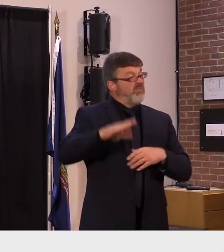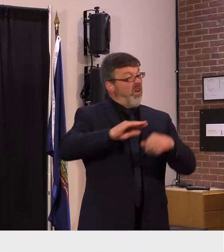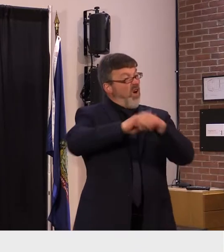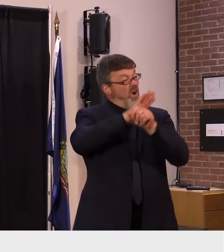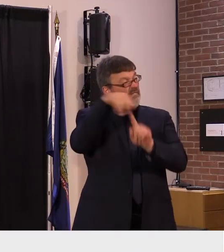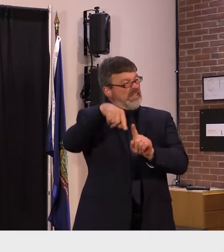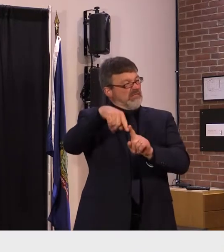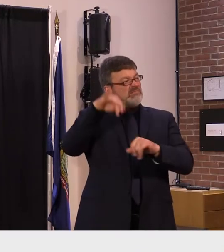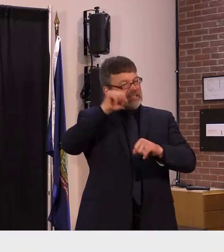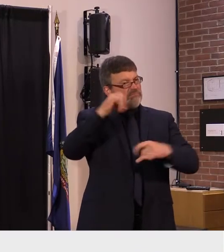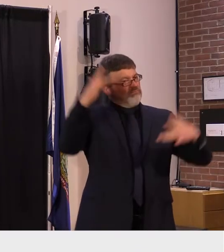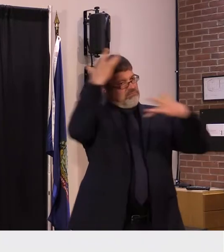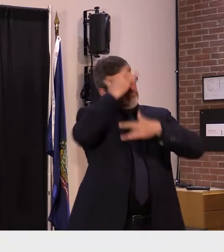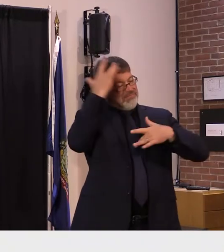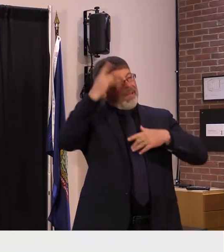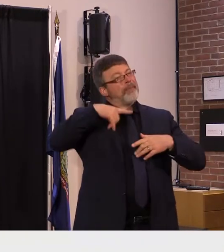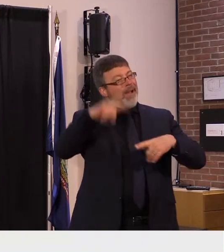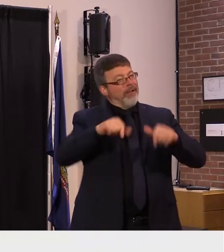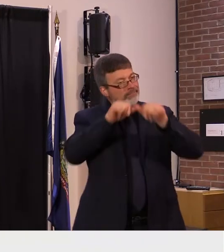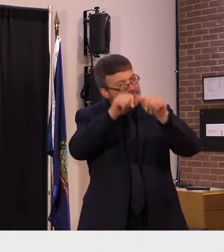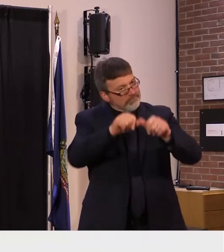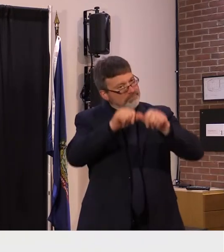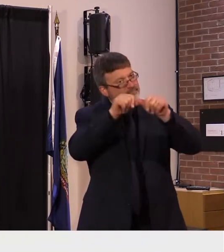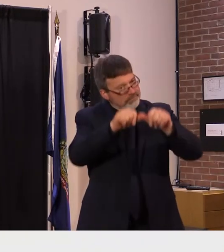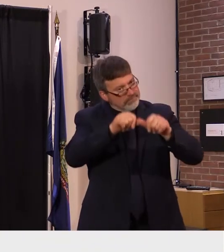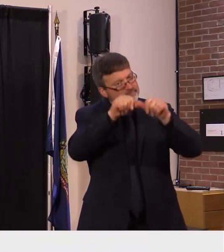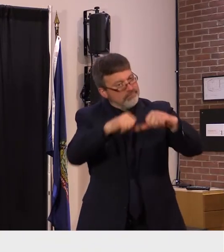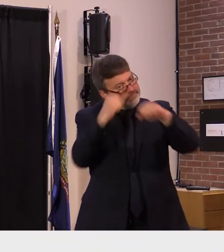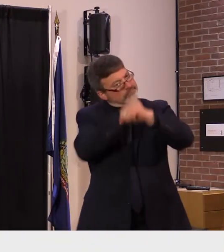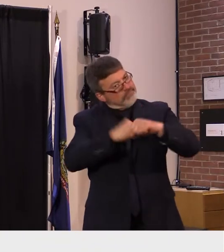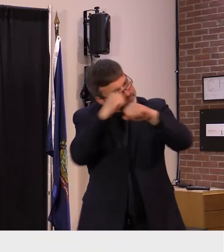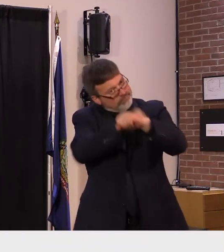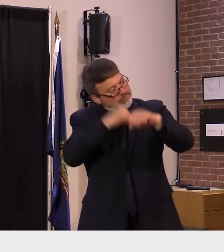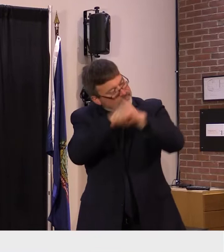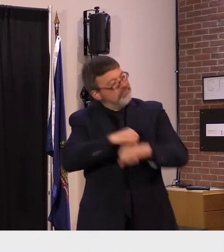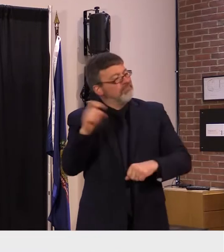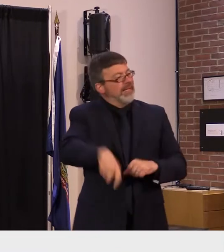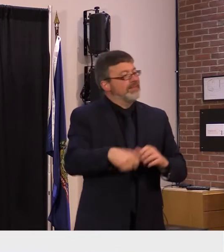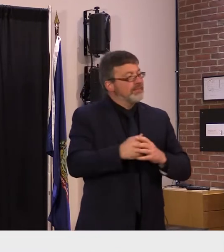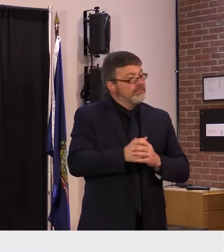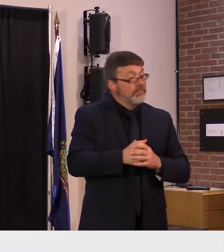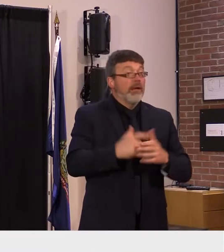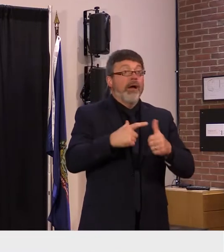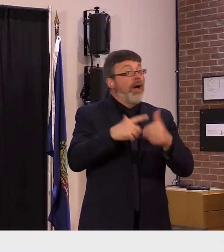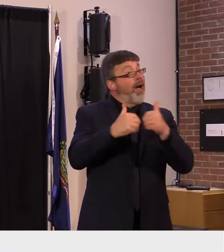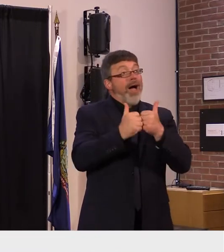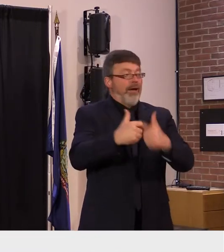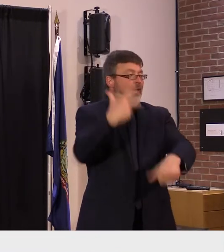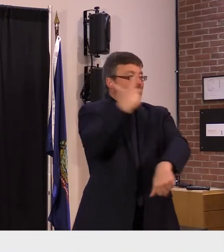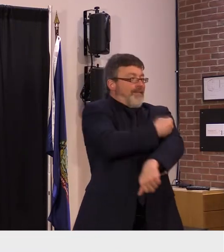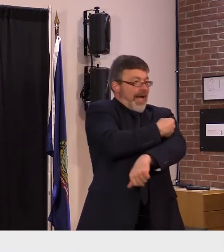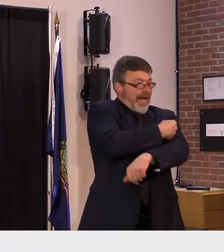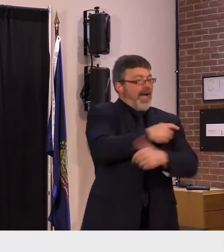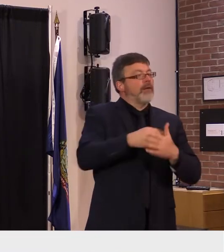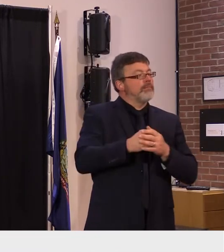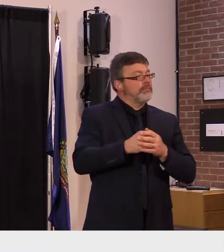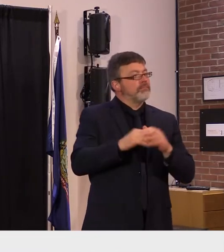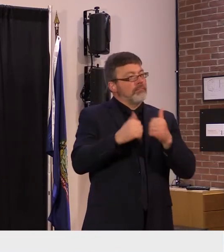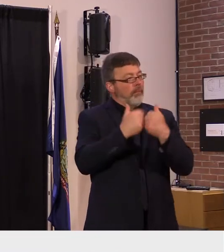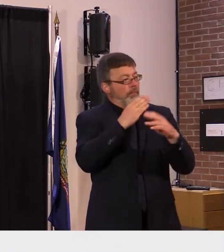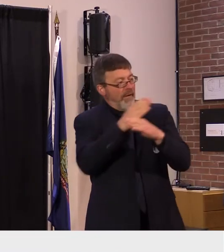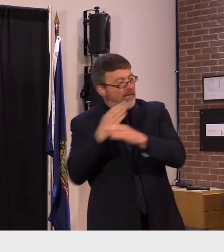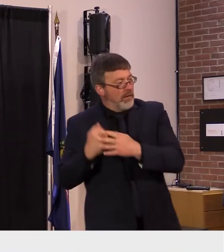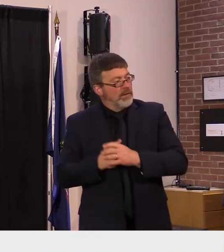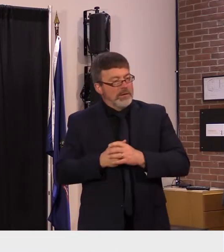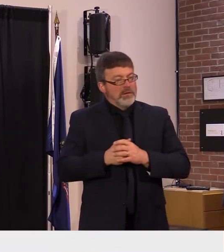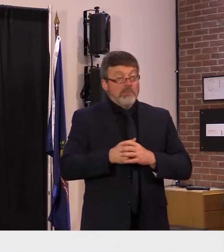through vaccines rapid at home testing and treatment testings that that is rapid and convenient allows